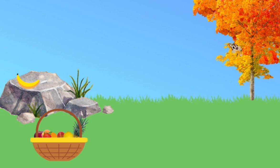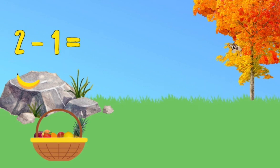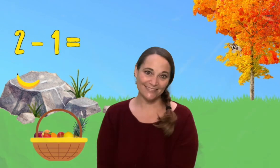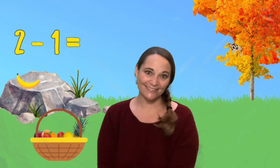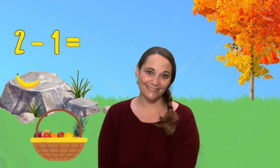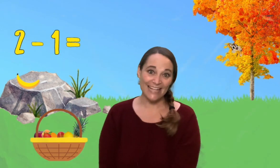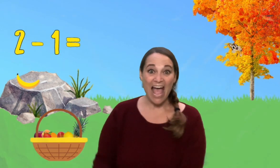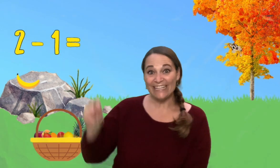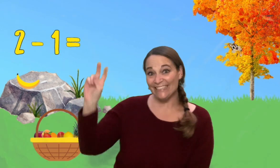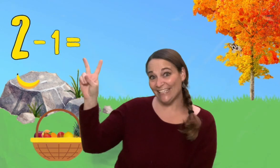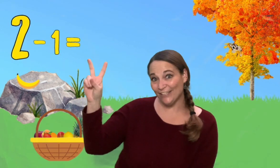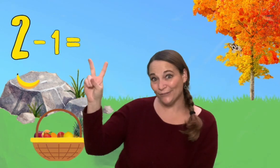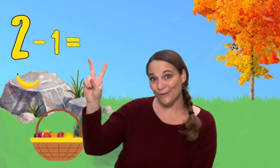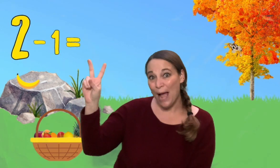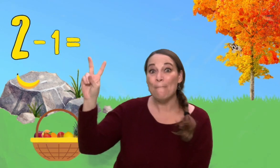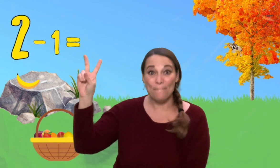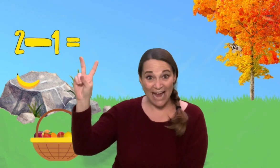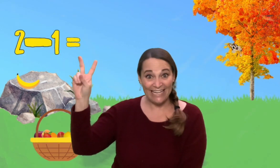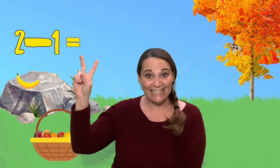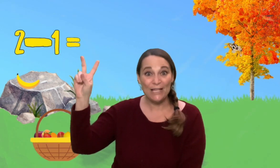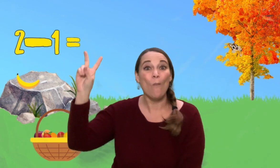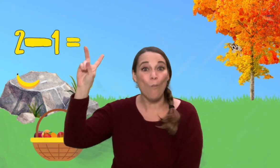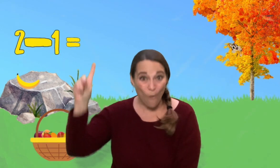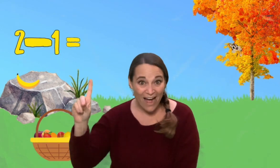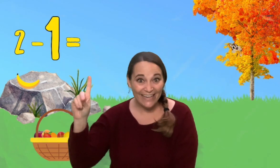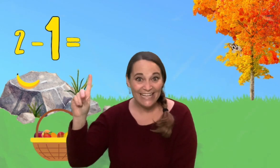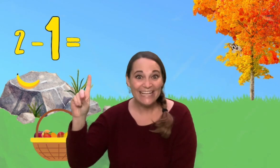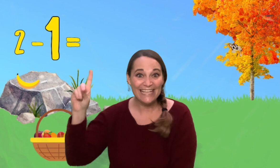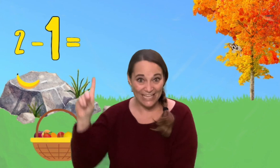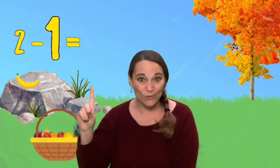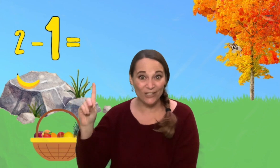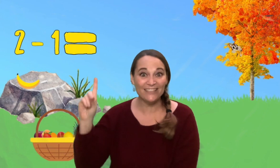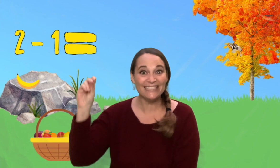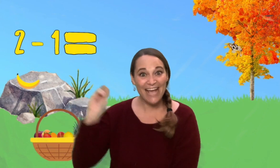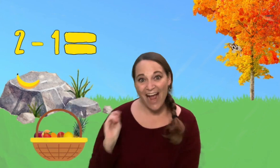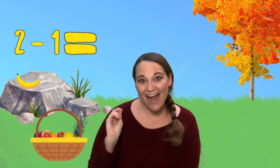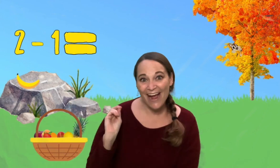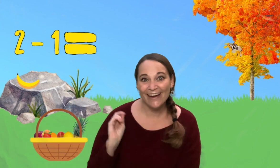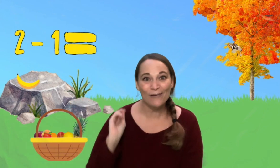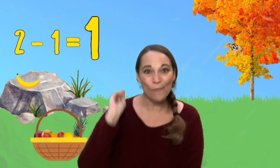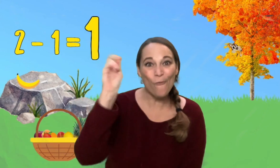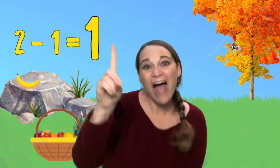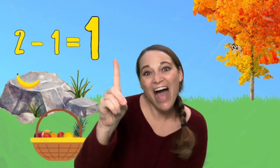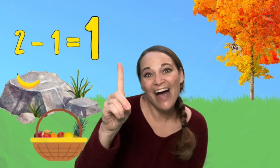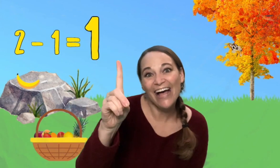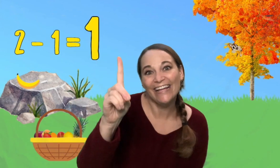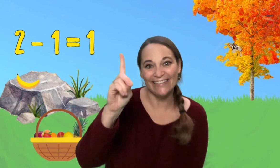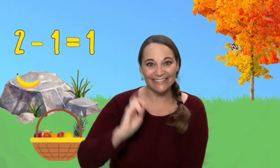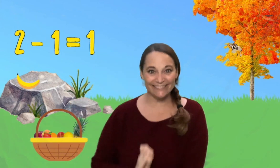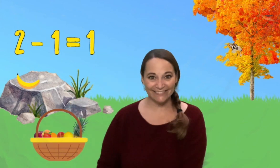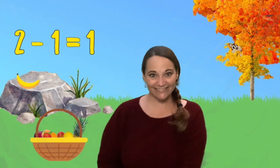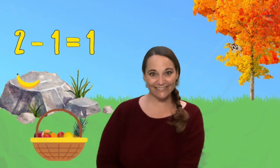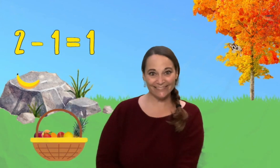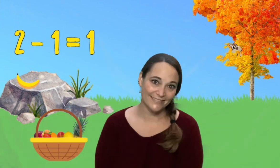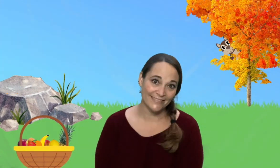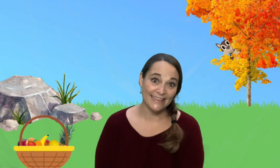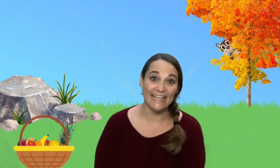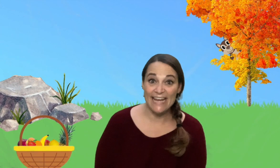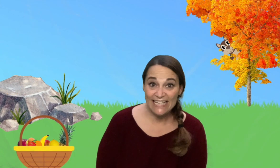Two minus one equals one. The next thing